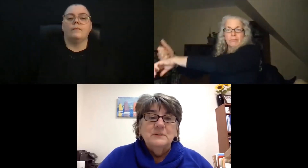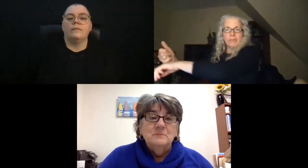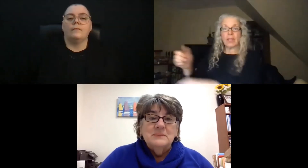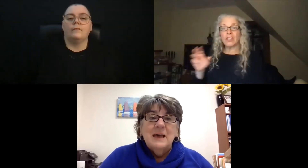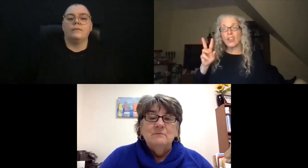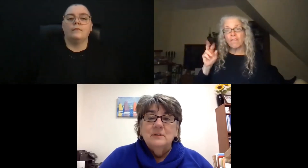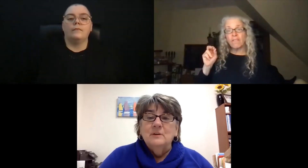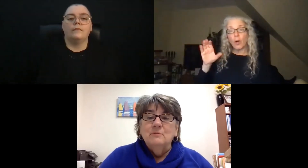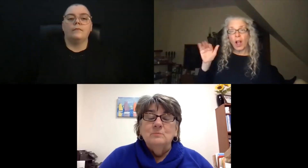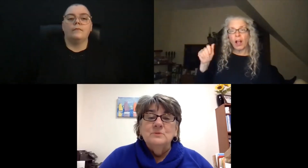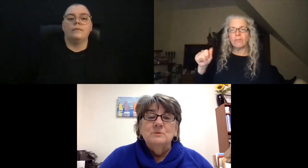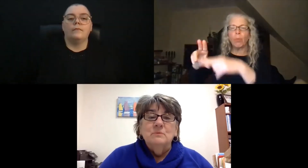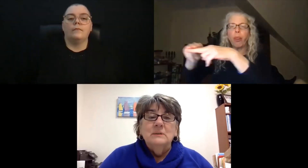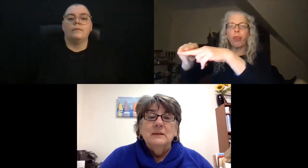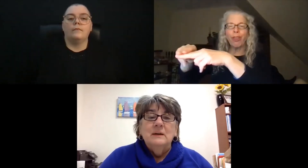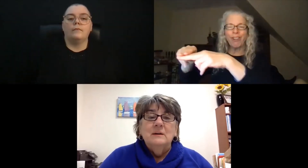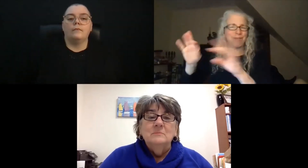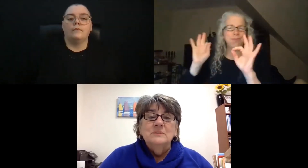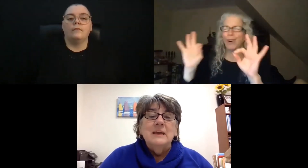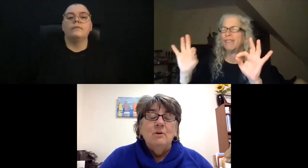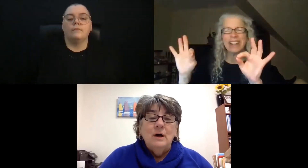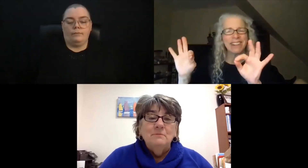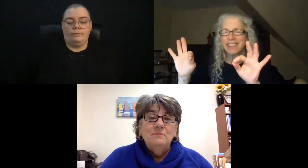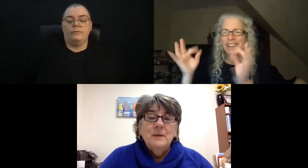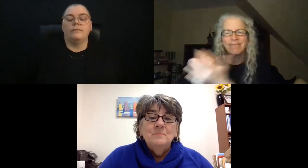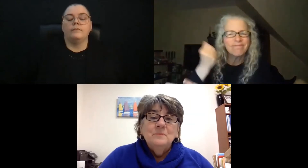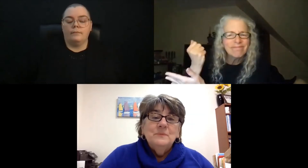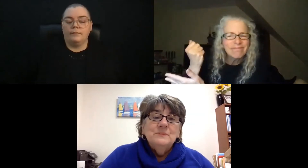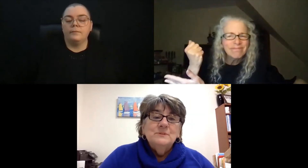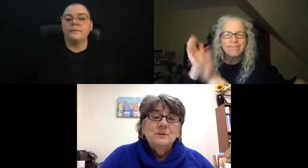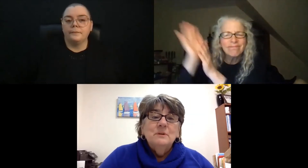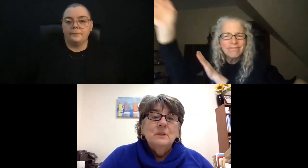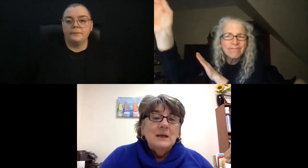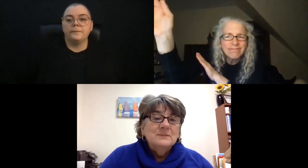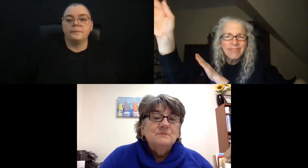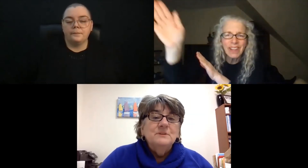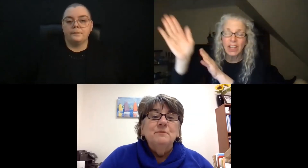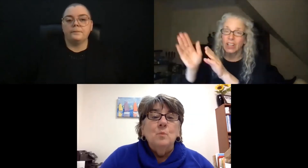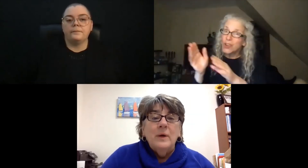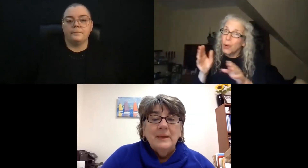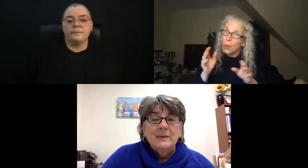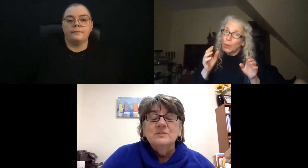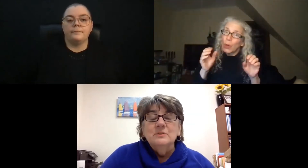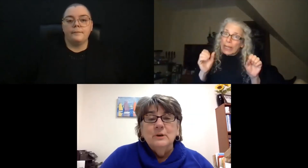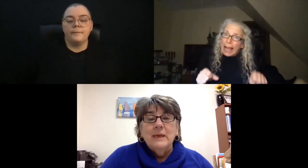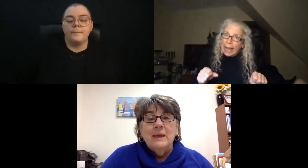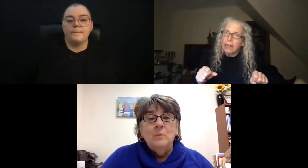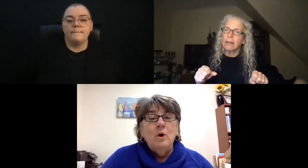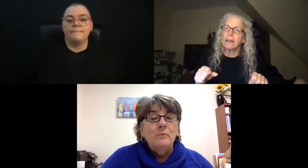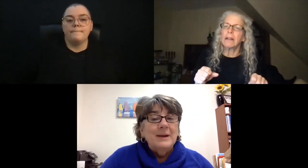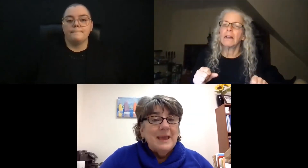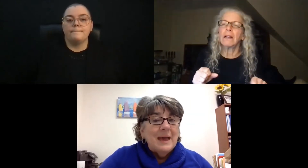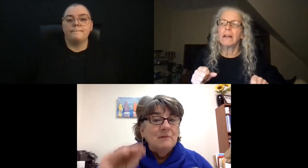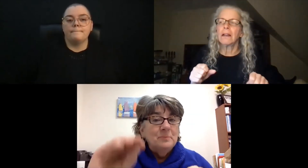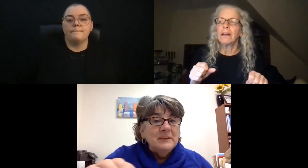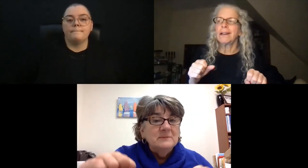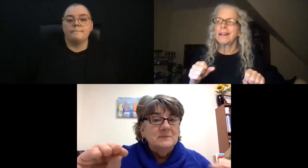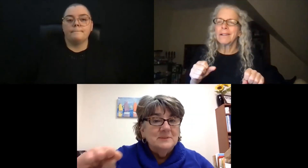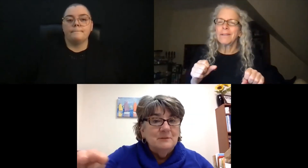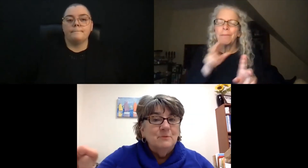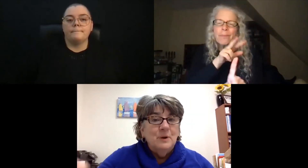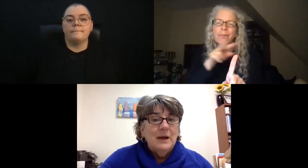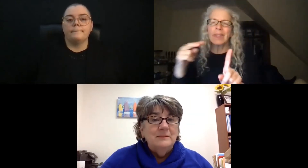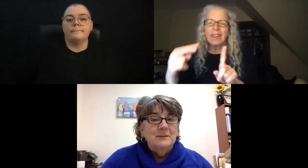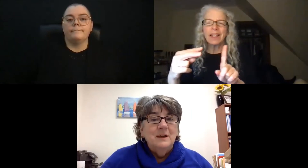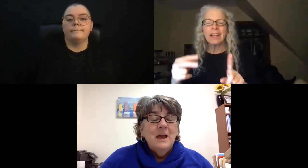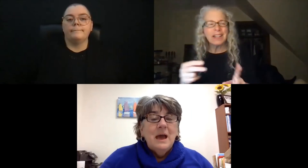for the Victims Advocate group to really take off. So there are lots of different ways to look at it. We already have pieces